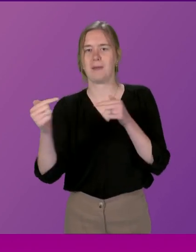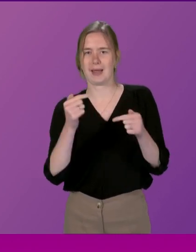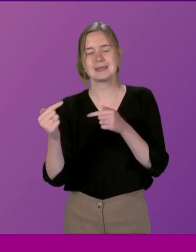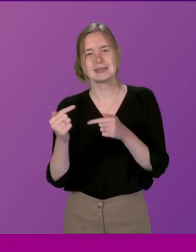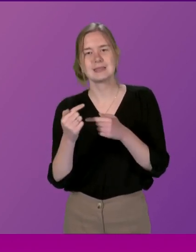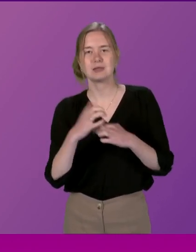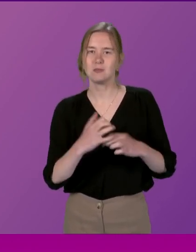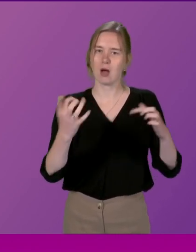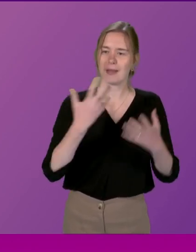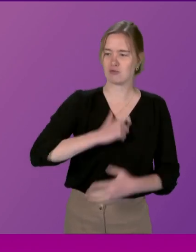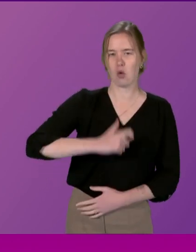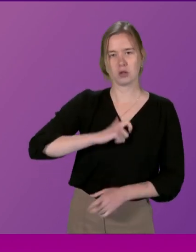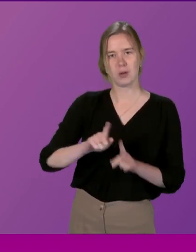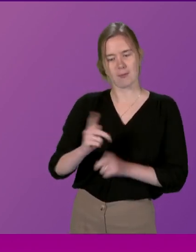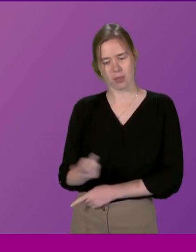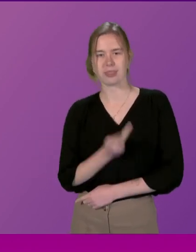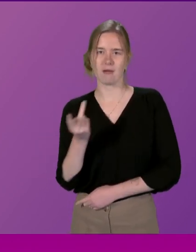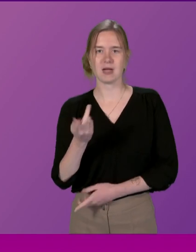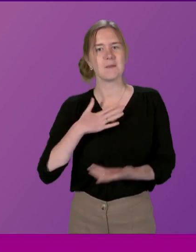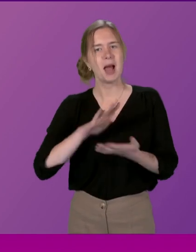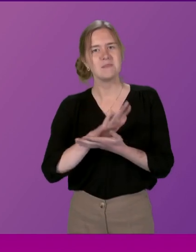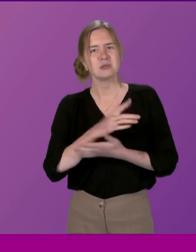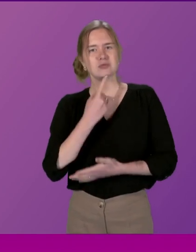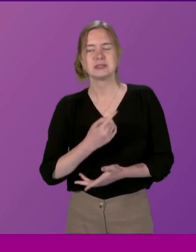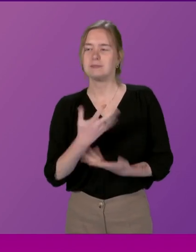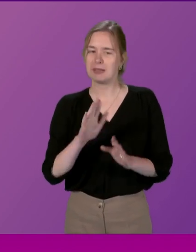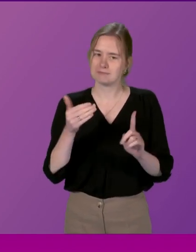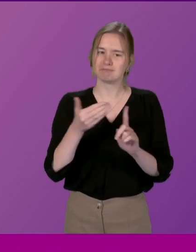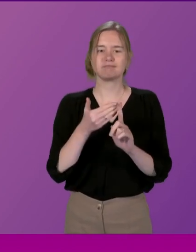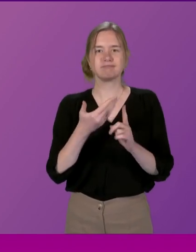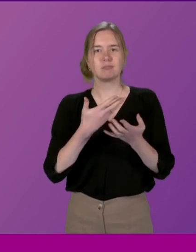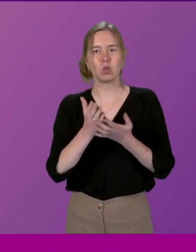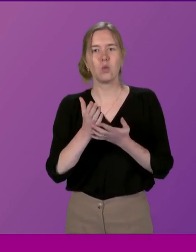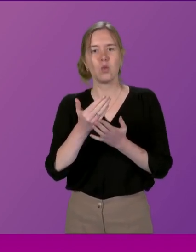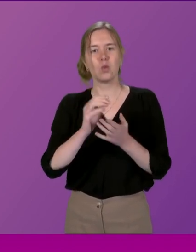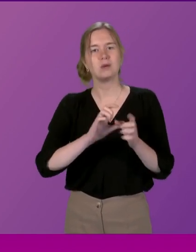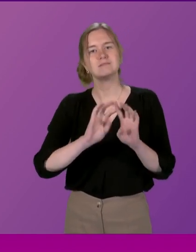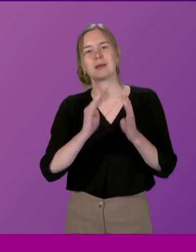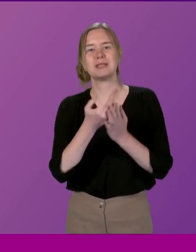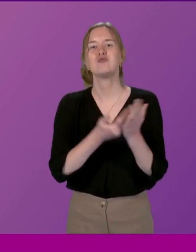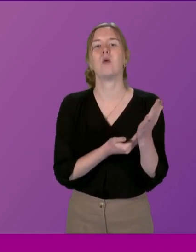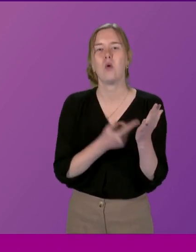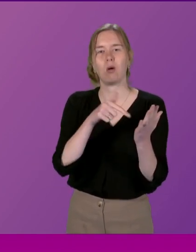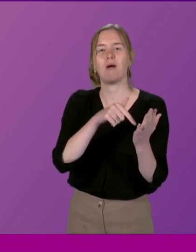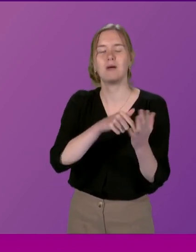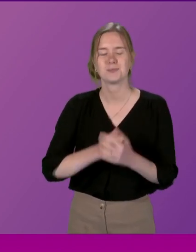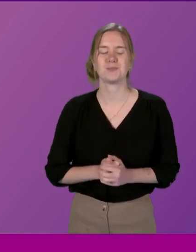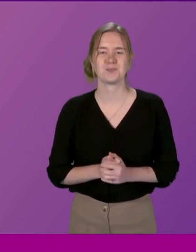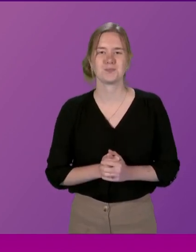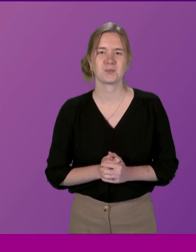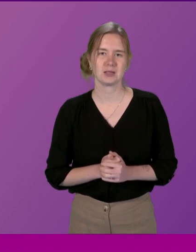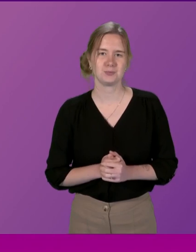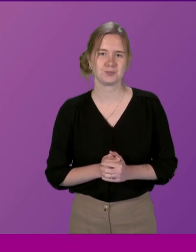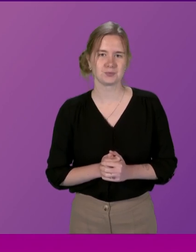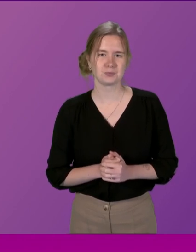Parliament has a role in this as well And I'm pleased to say that this was acknowledged in the committee's report as well We had quite